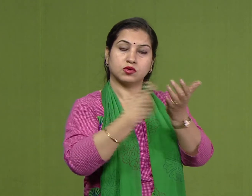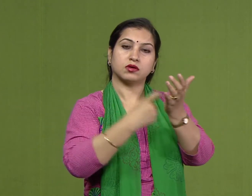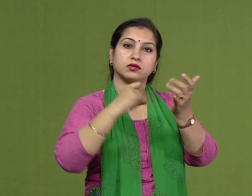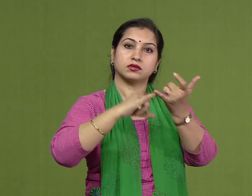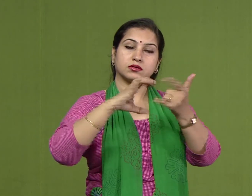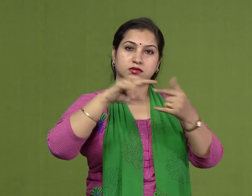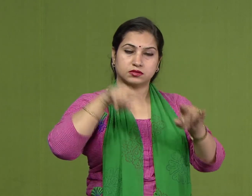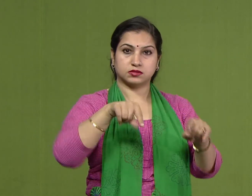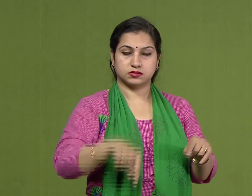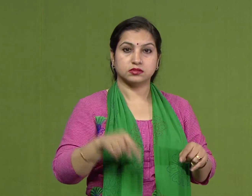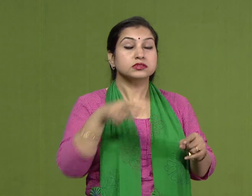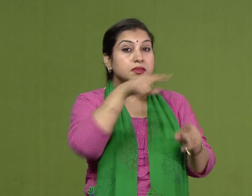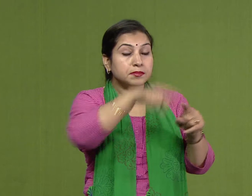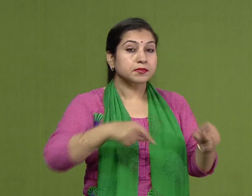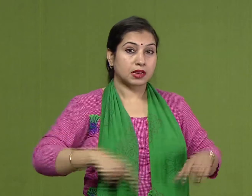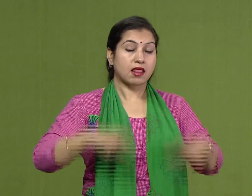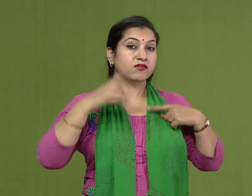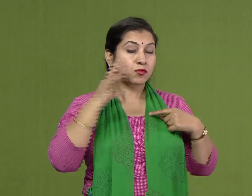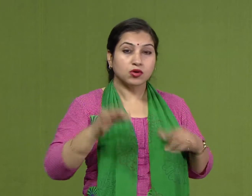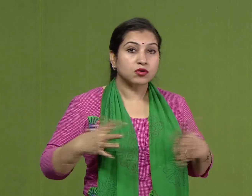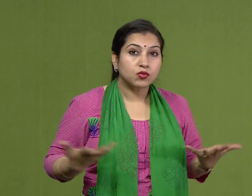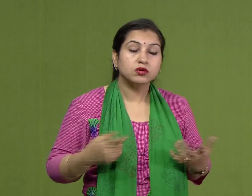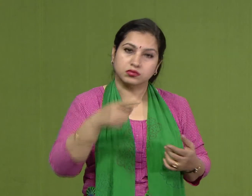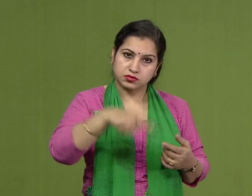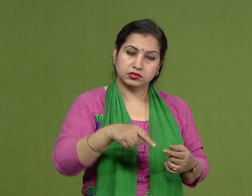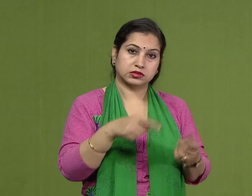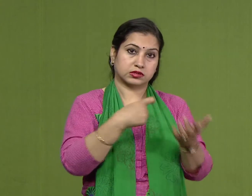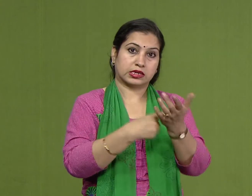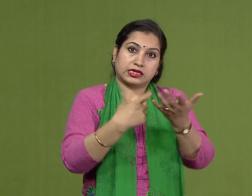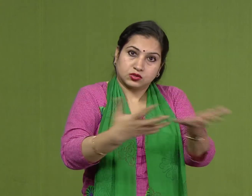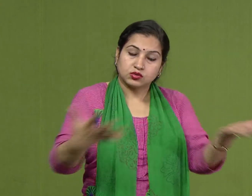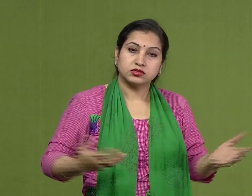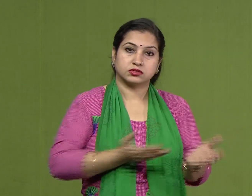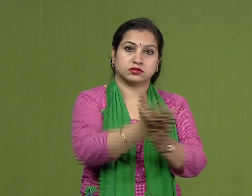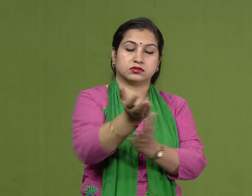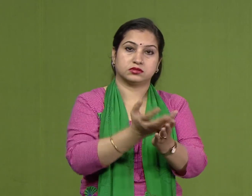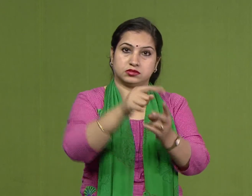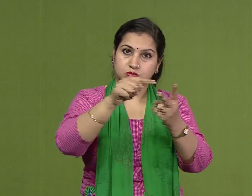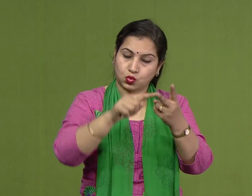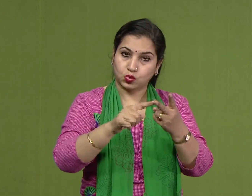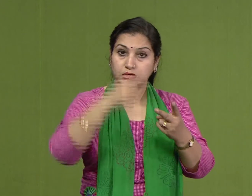is their importance in our life. Yes. Resources are of two types, human and non-human resources.